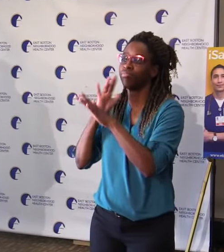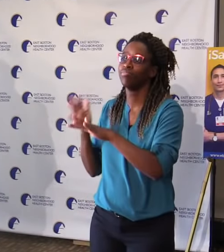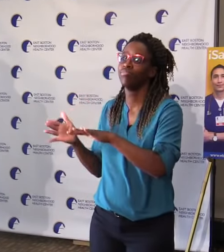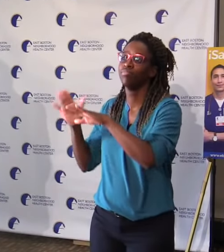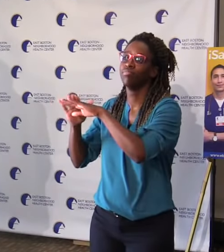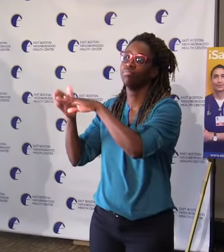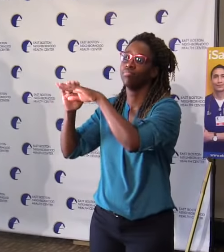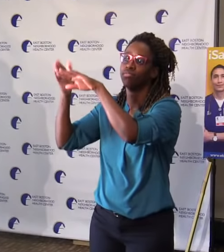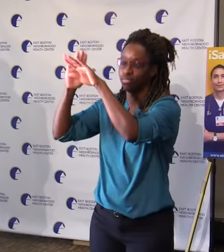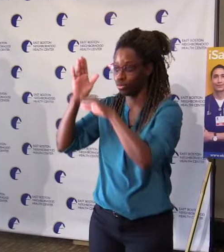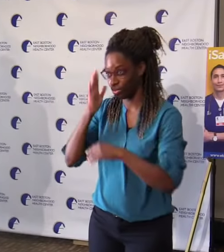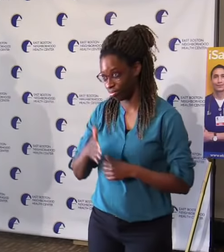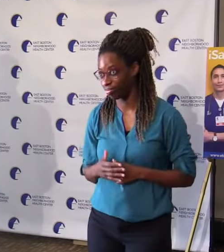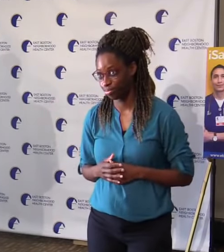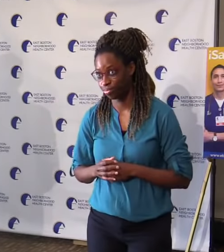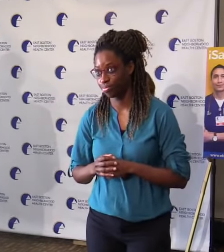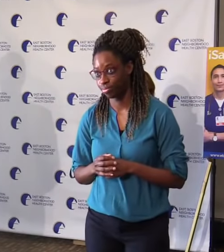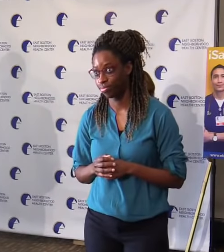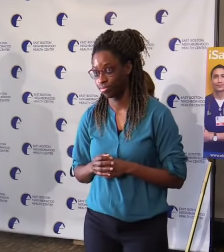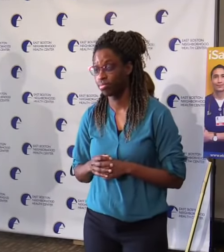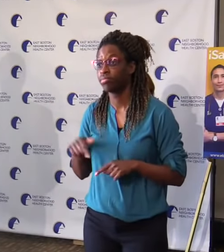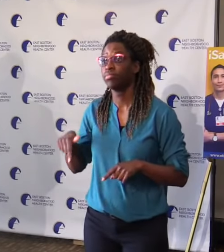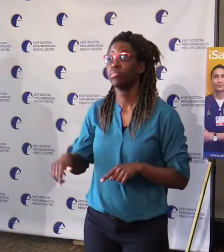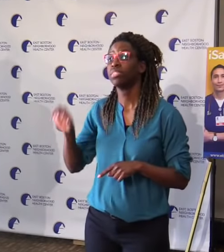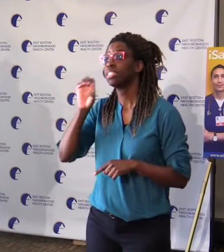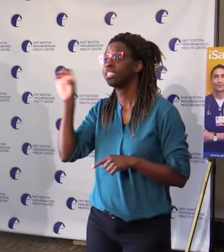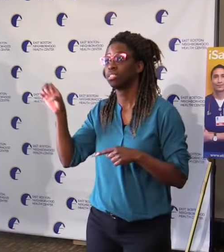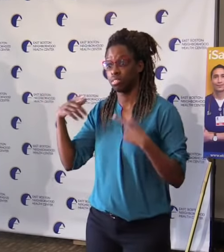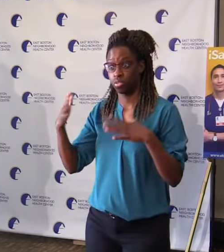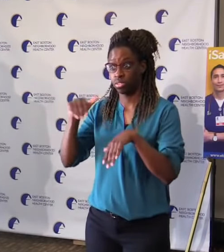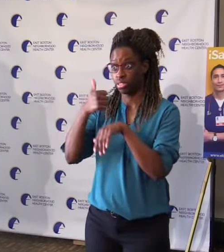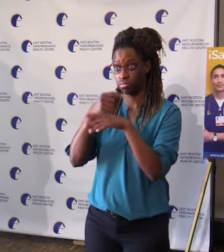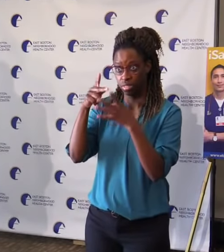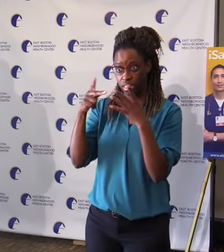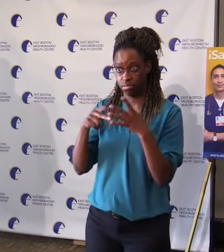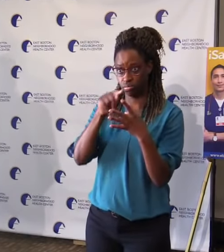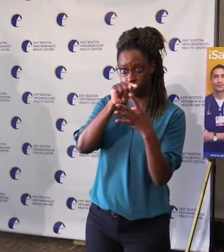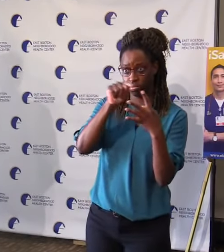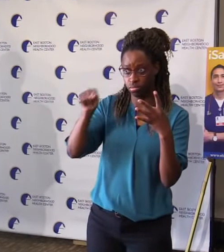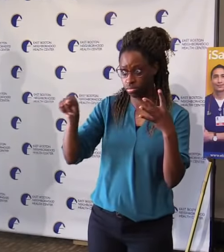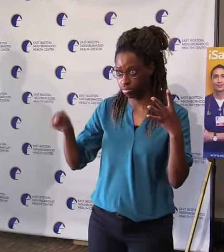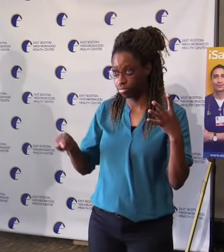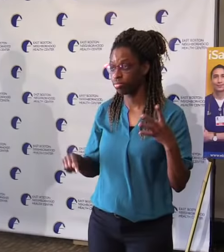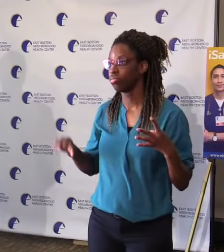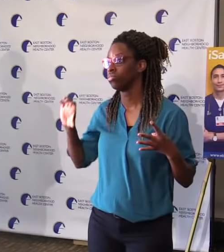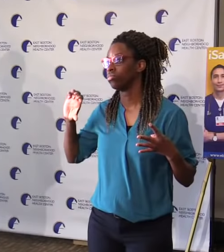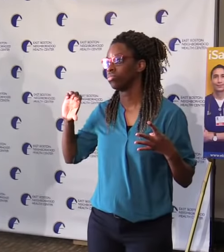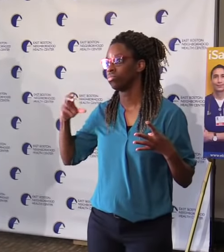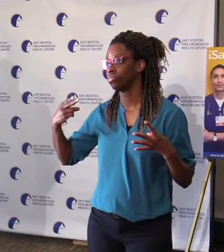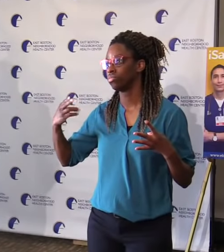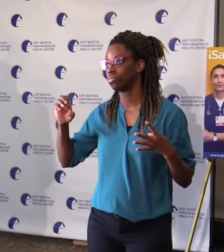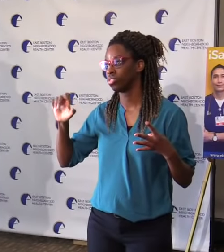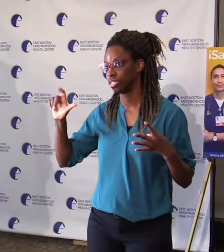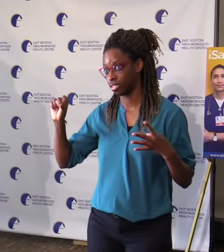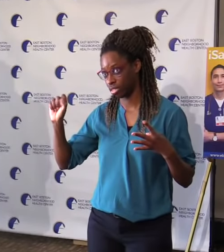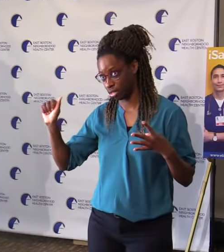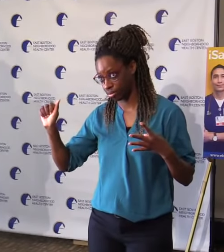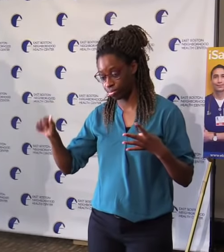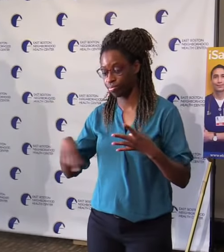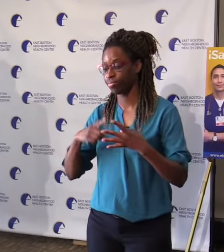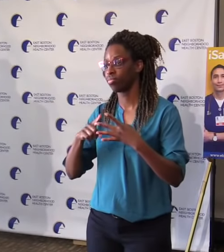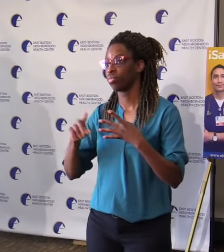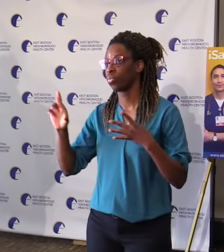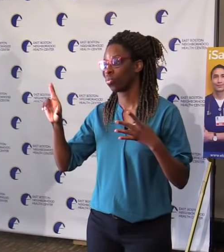Neighborhood Health Center is currently operating four sites, one in Chelsea, one in Revere, one in the South End, and one that we just toured